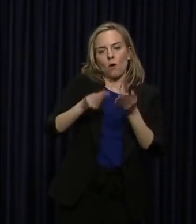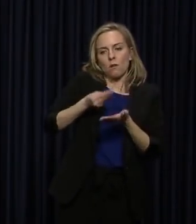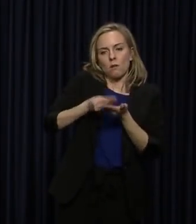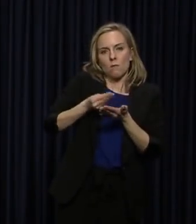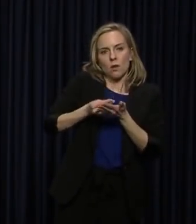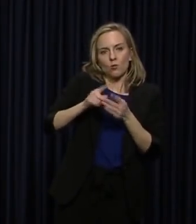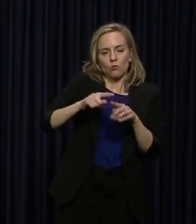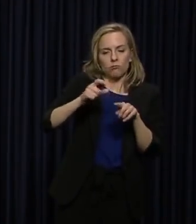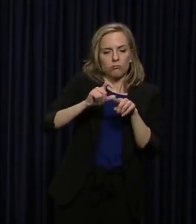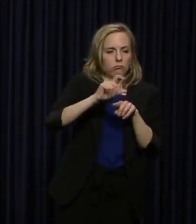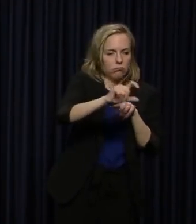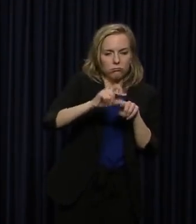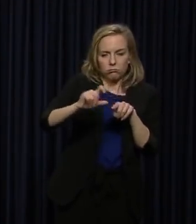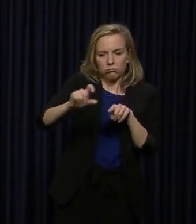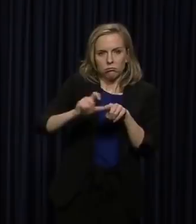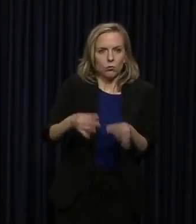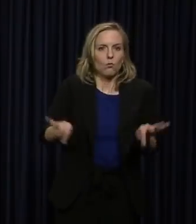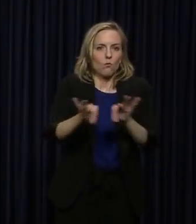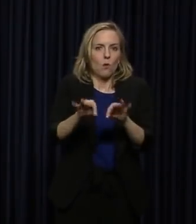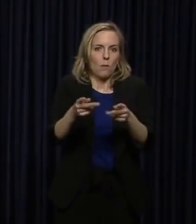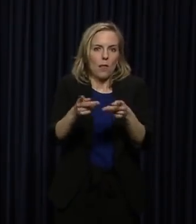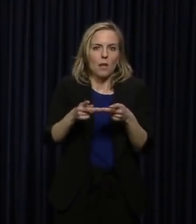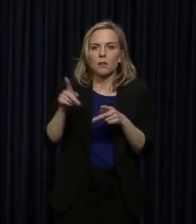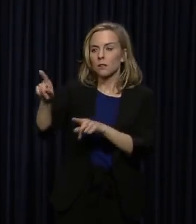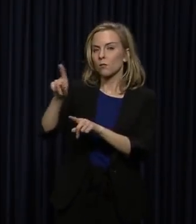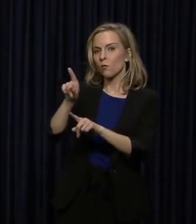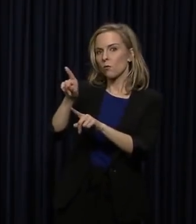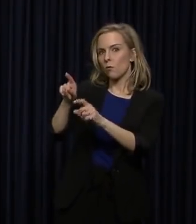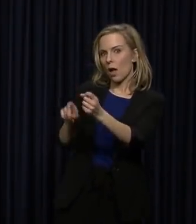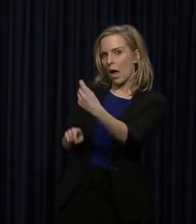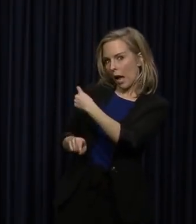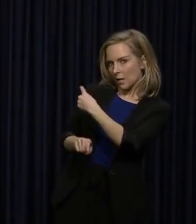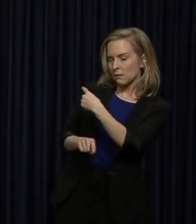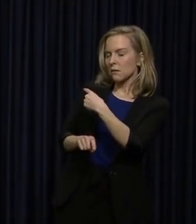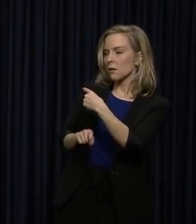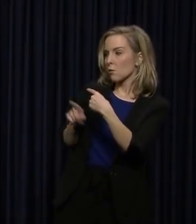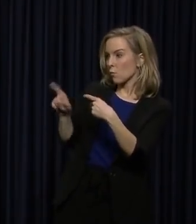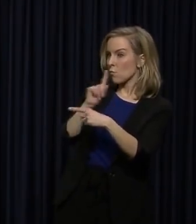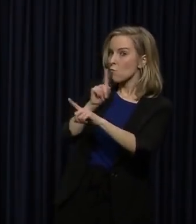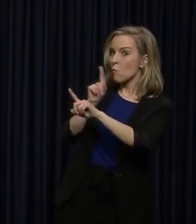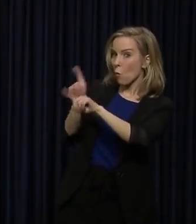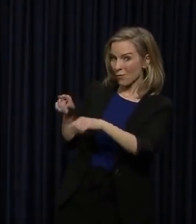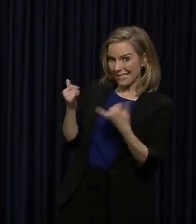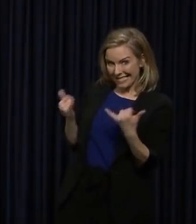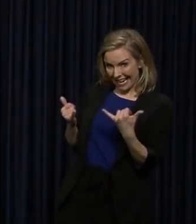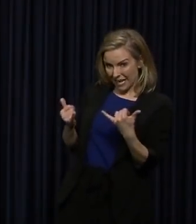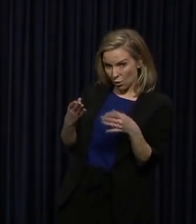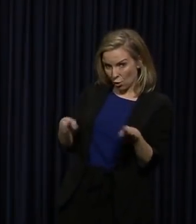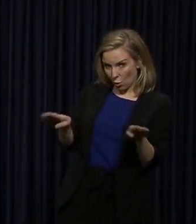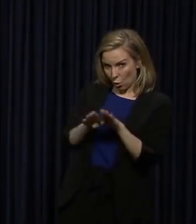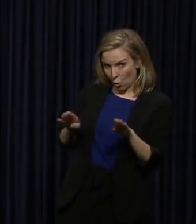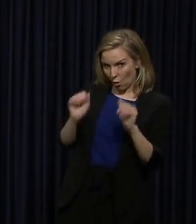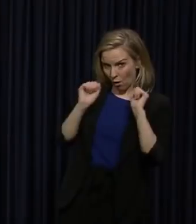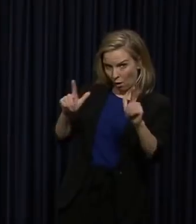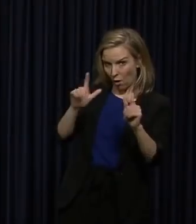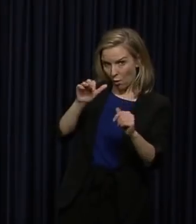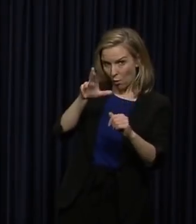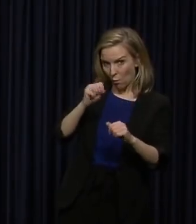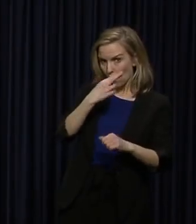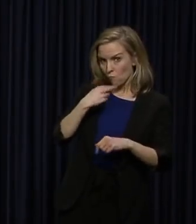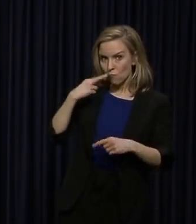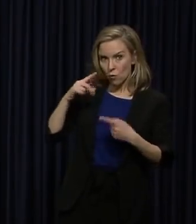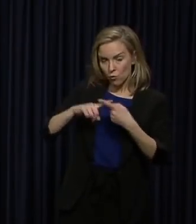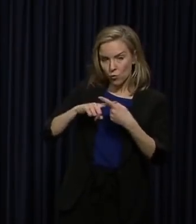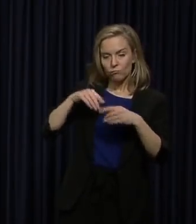into important places. Can you talk a little bit, so you're going to be issuing an order today to close all bars and restaurants